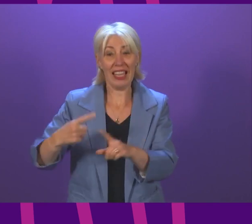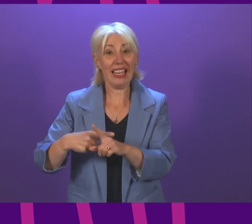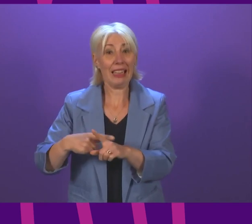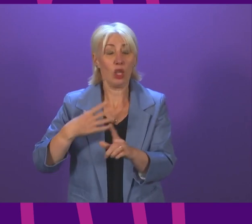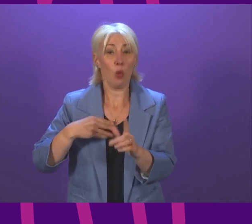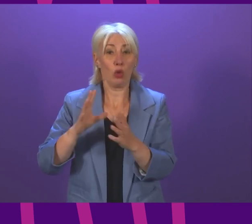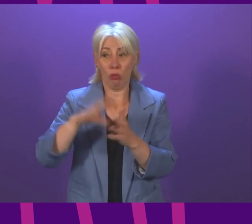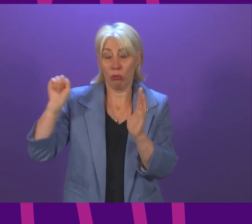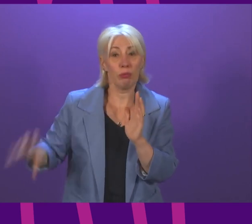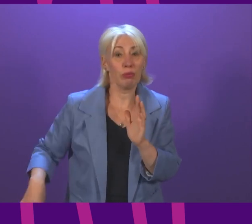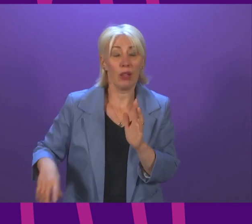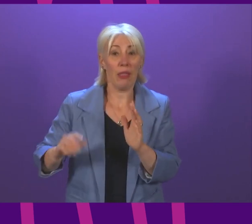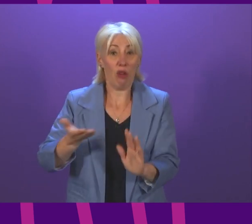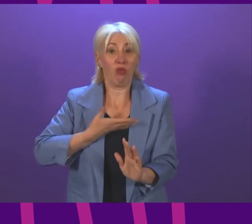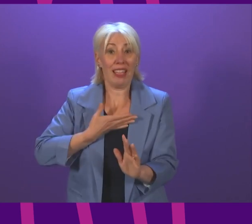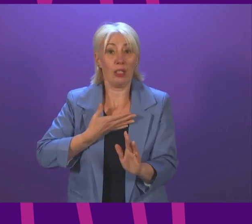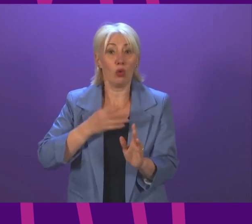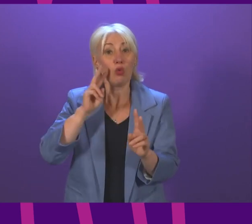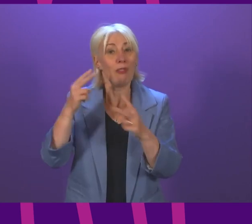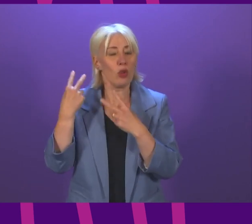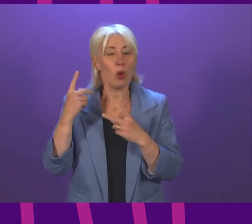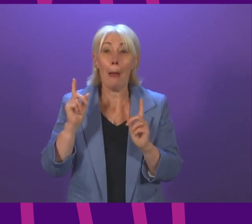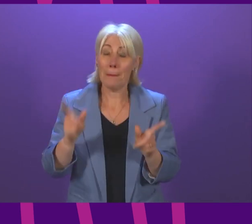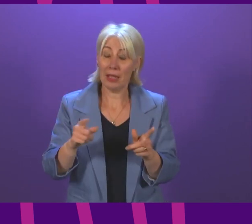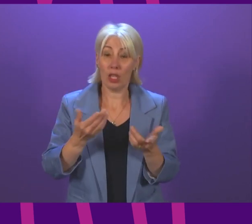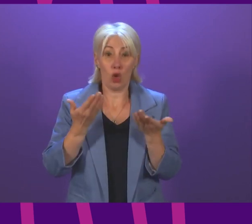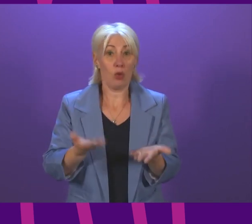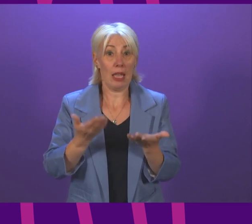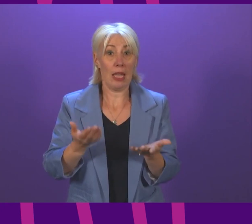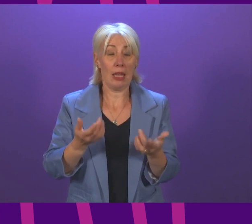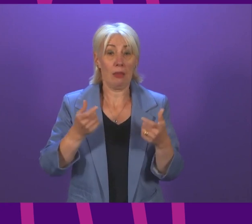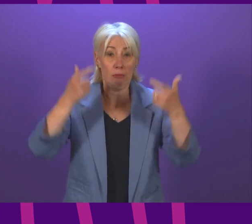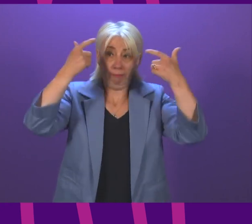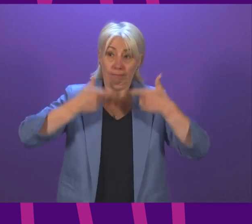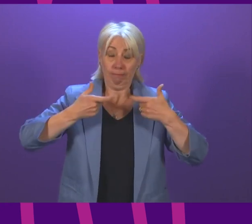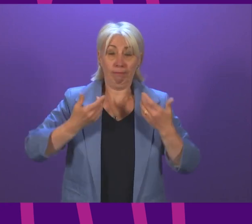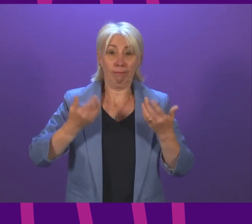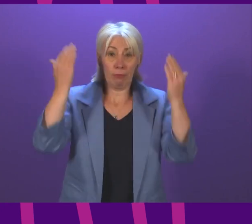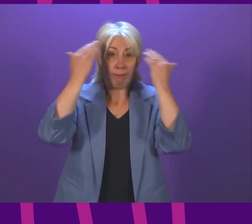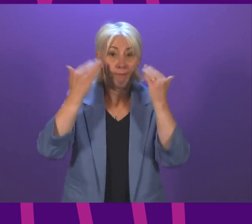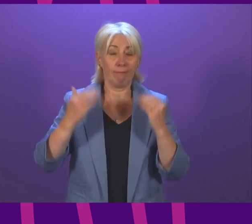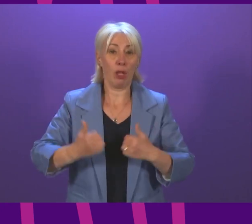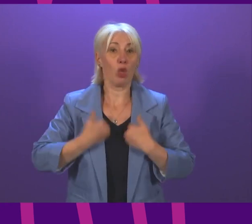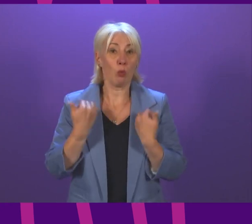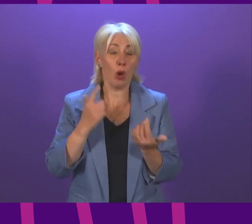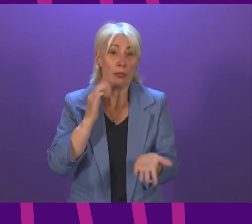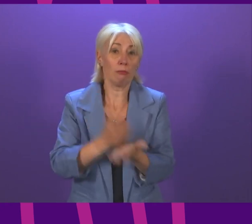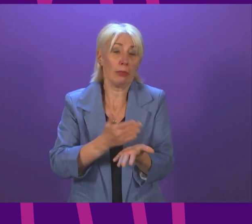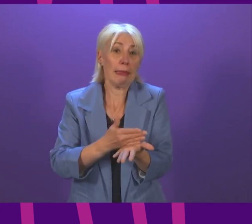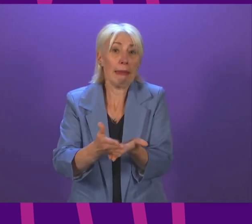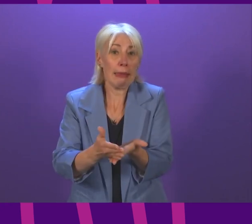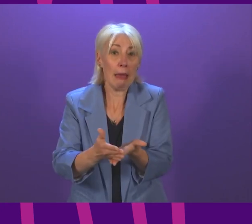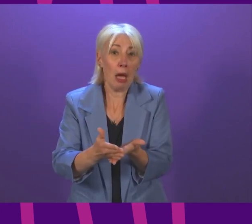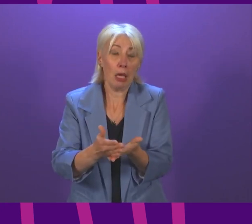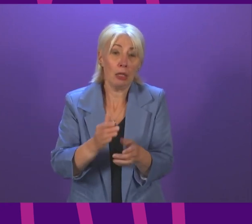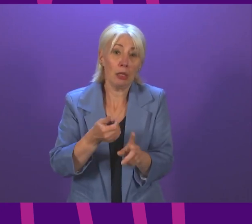least limit it considerably. But the judgment of Lord Burns this morning is very clear and very